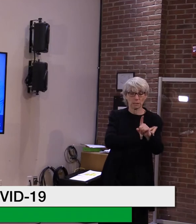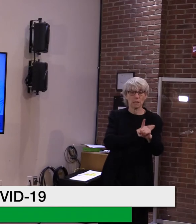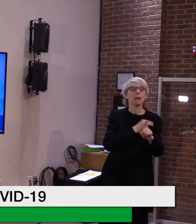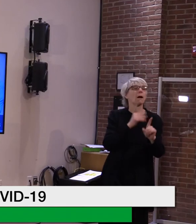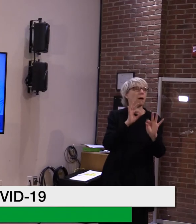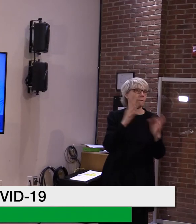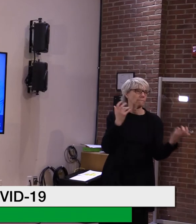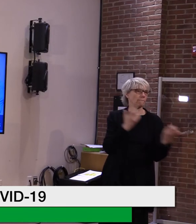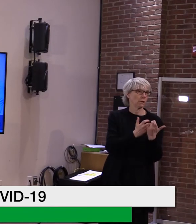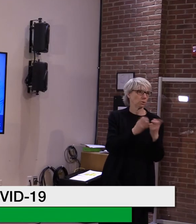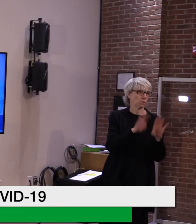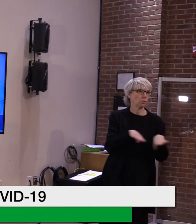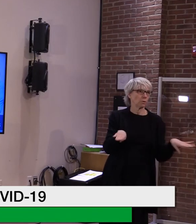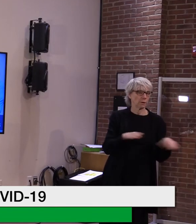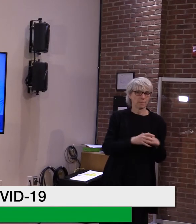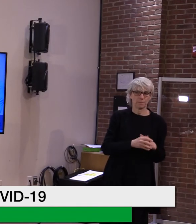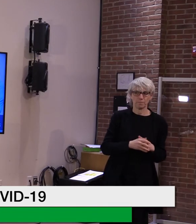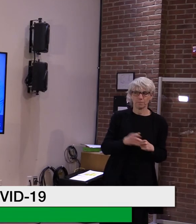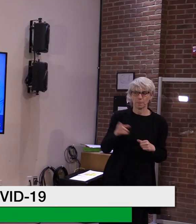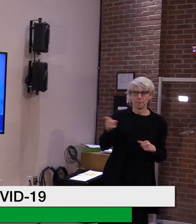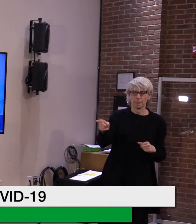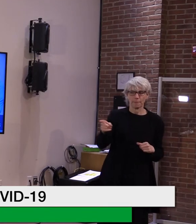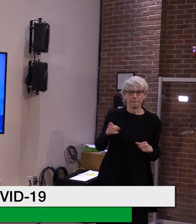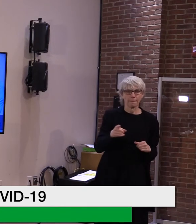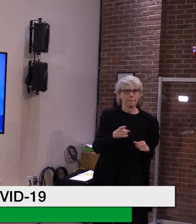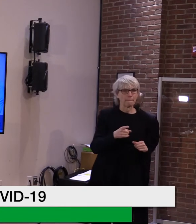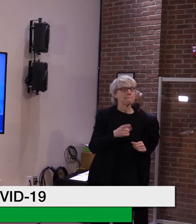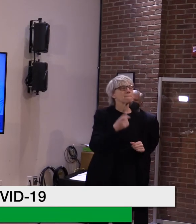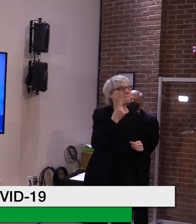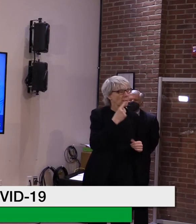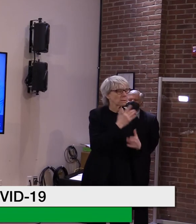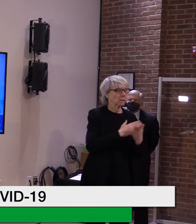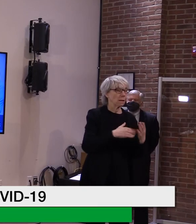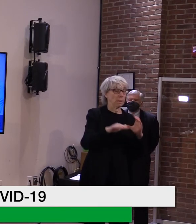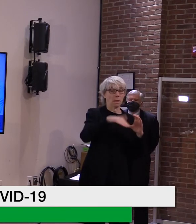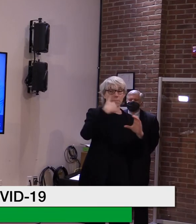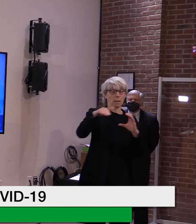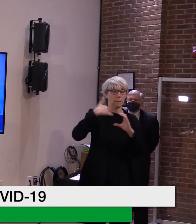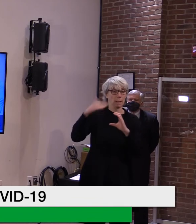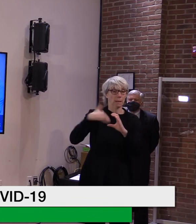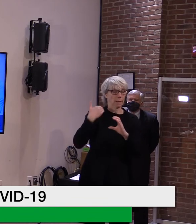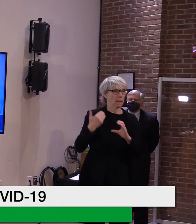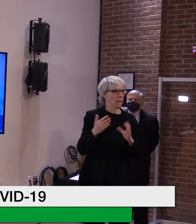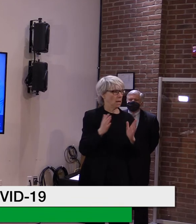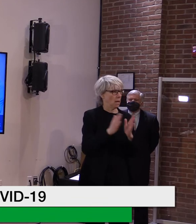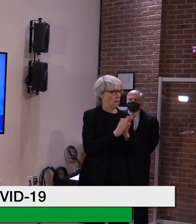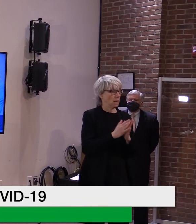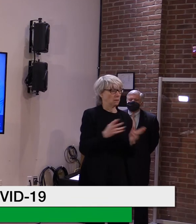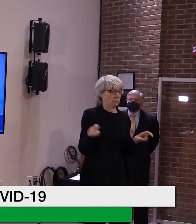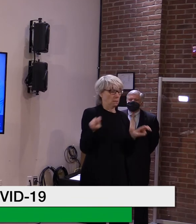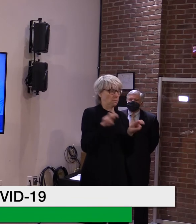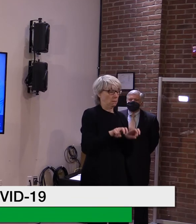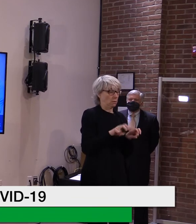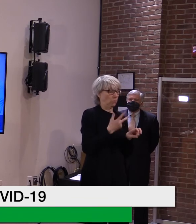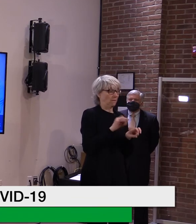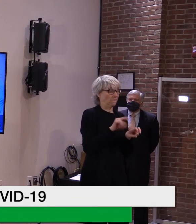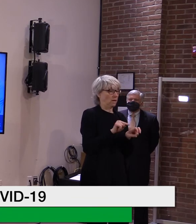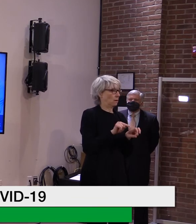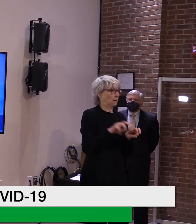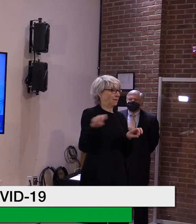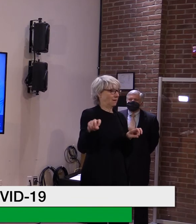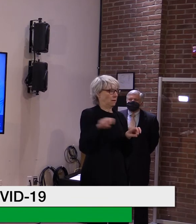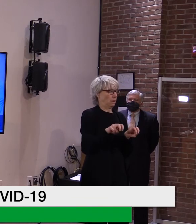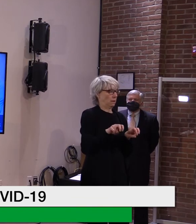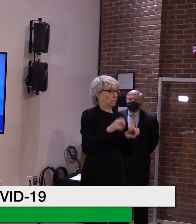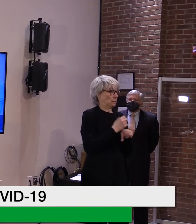I guess what we're trying to suss out for the people who have emailed us with questions about this is, is that three foot spacing requirement safe for